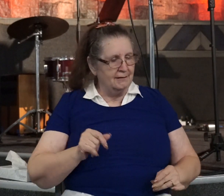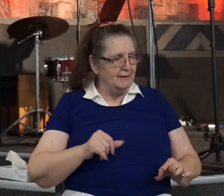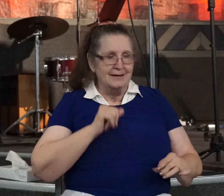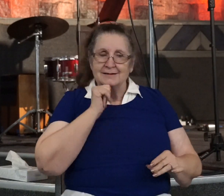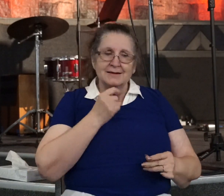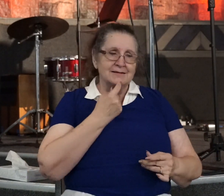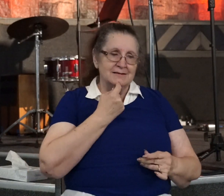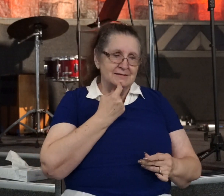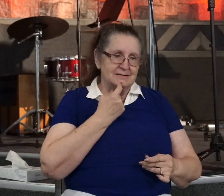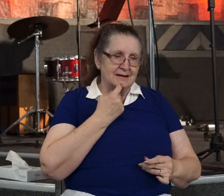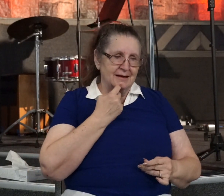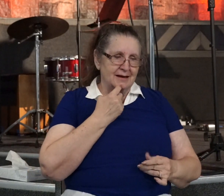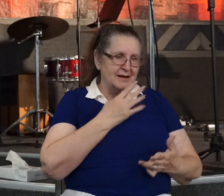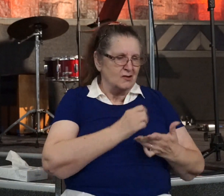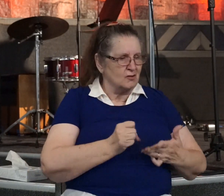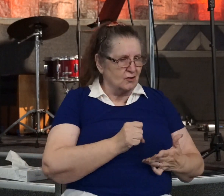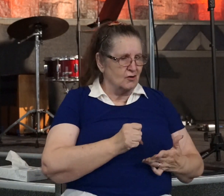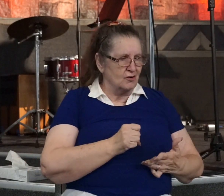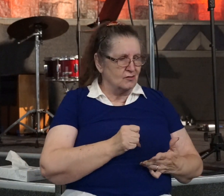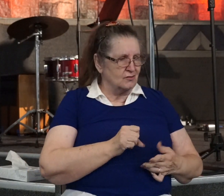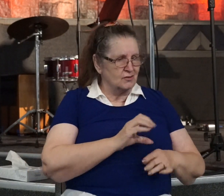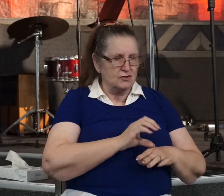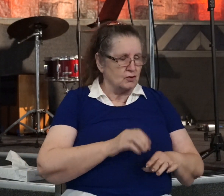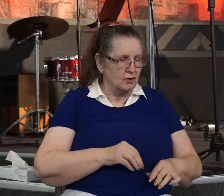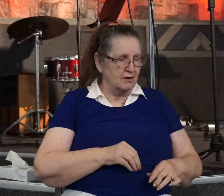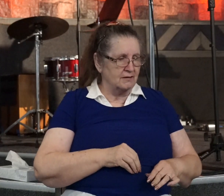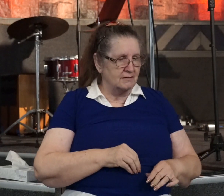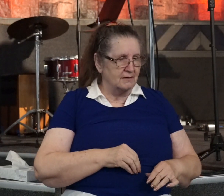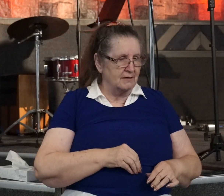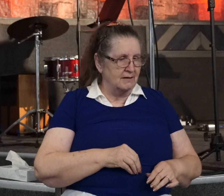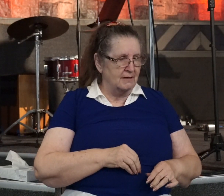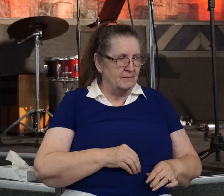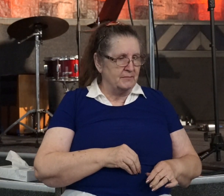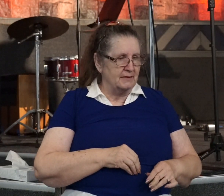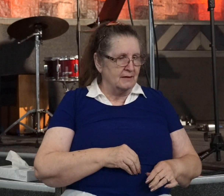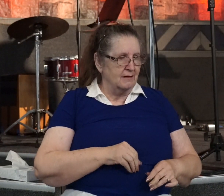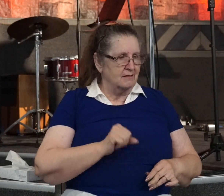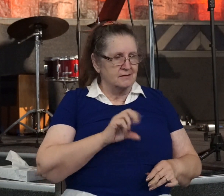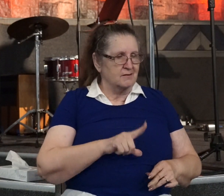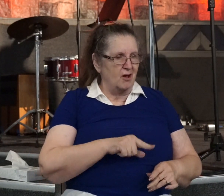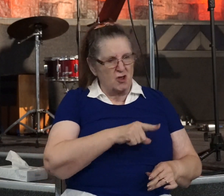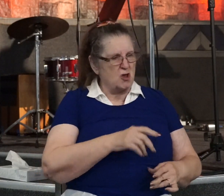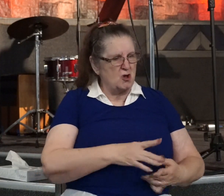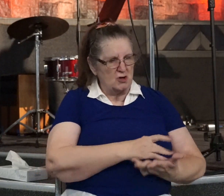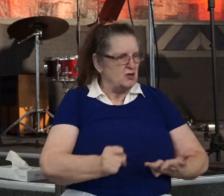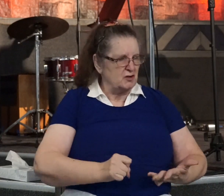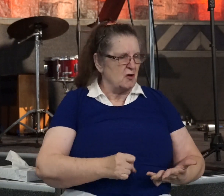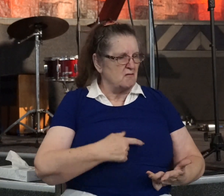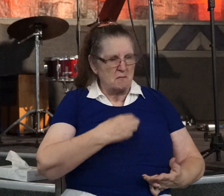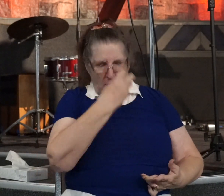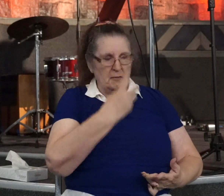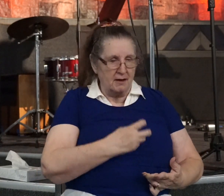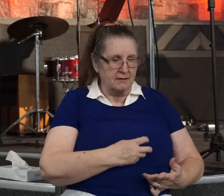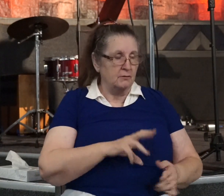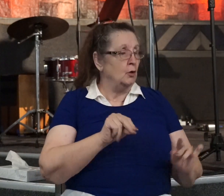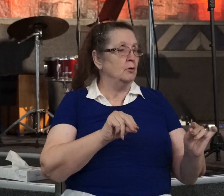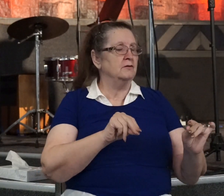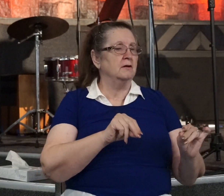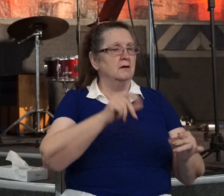persecutor of the church. Saul, I'm glad you're blind. You deserve it. No. He says, Brother Saul.